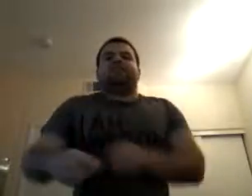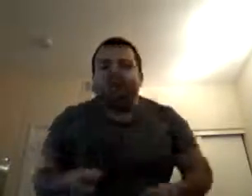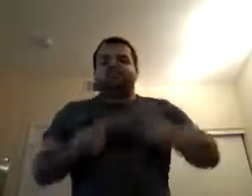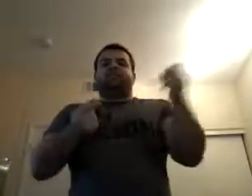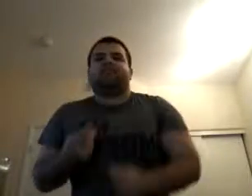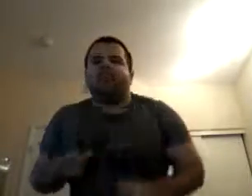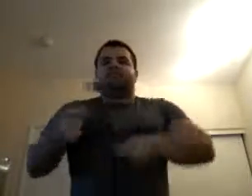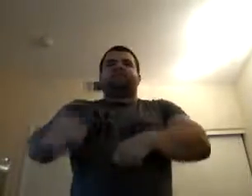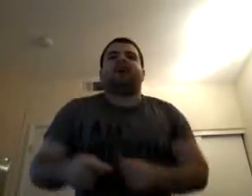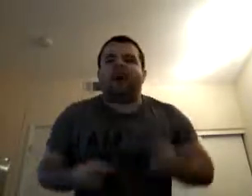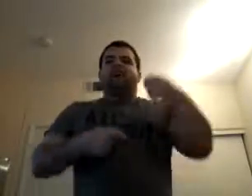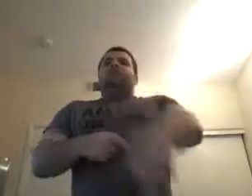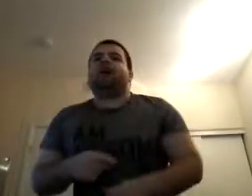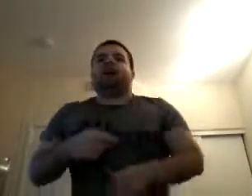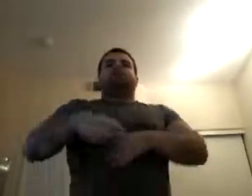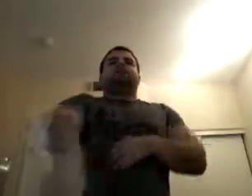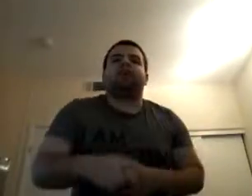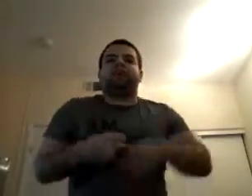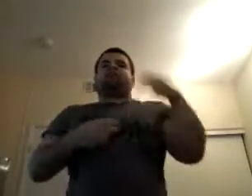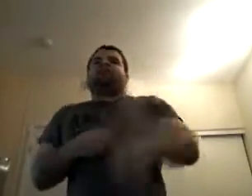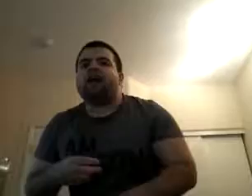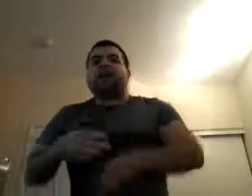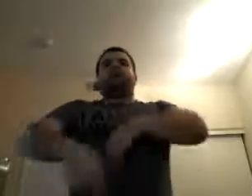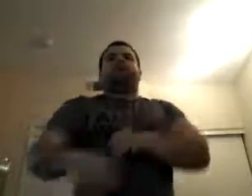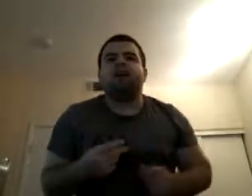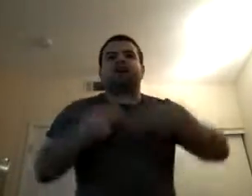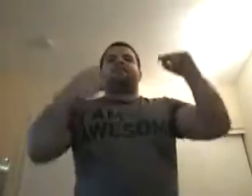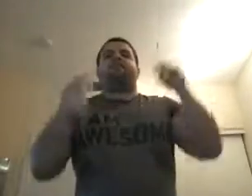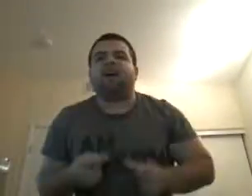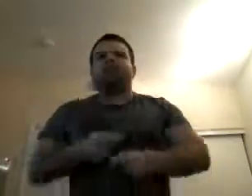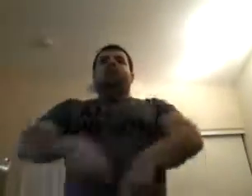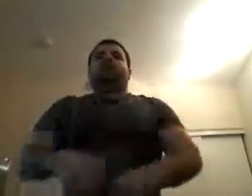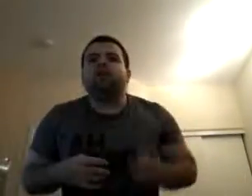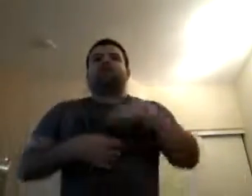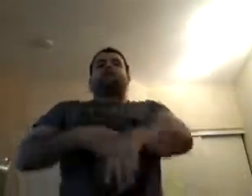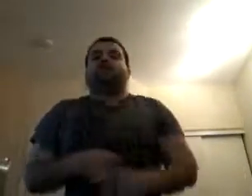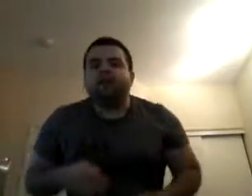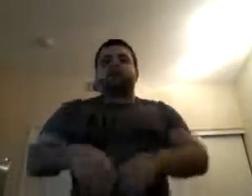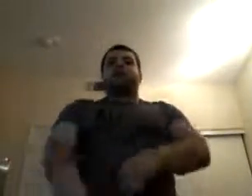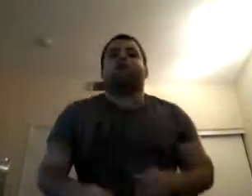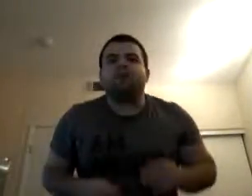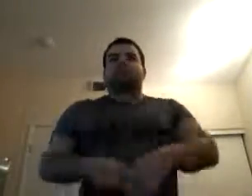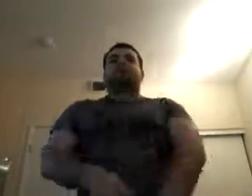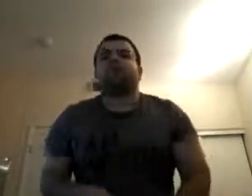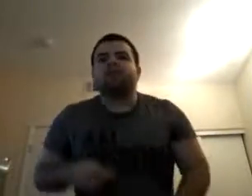no, no, no, Give me that slow. Do you feel like you're a man?